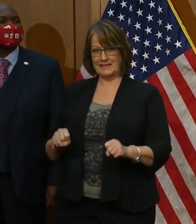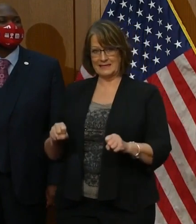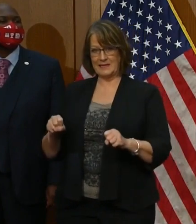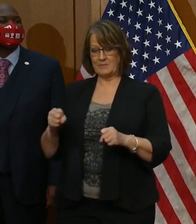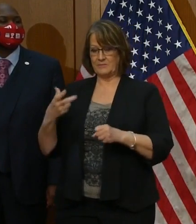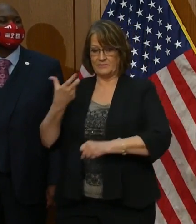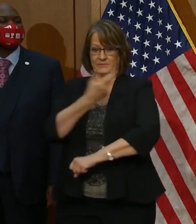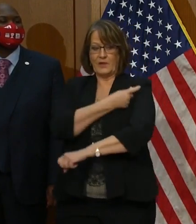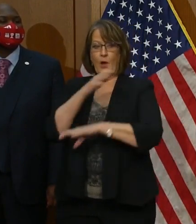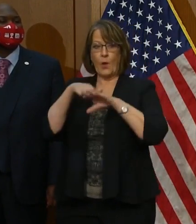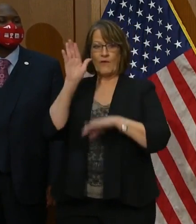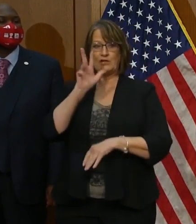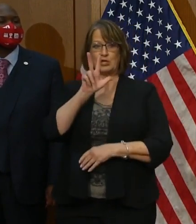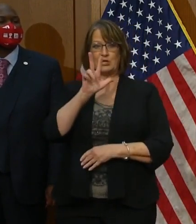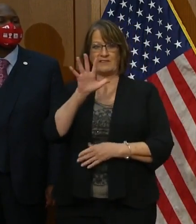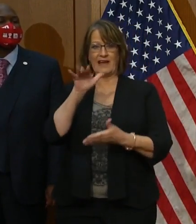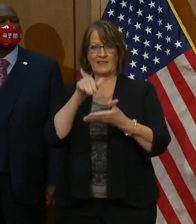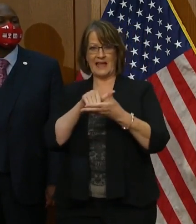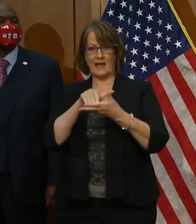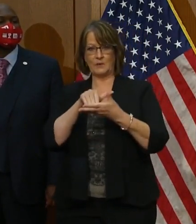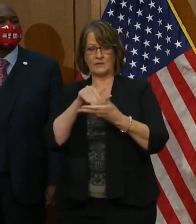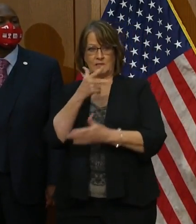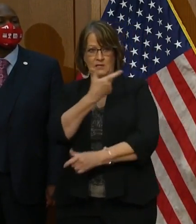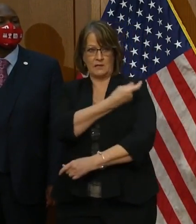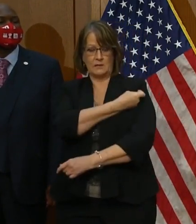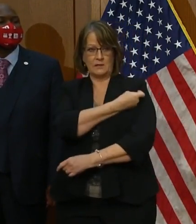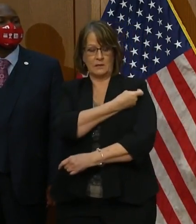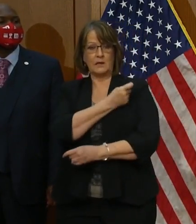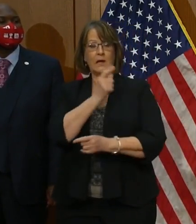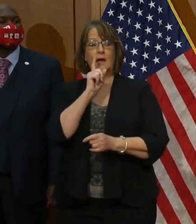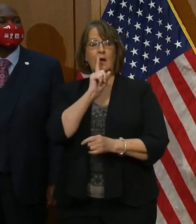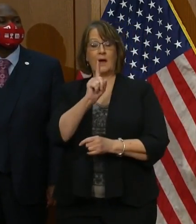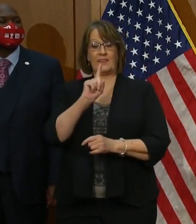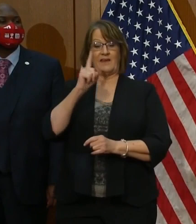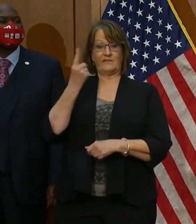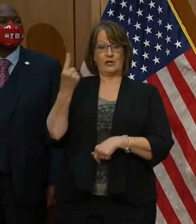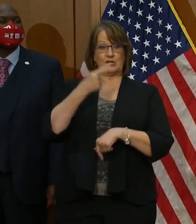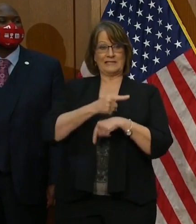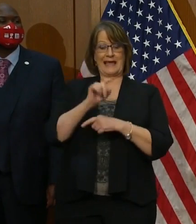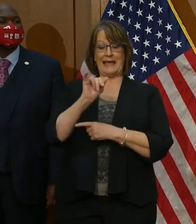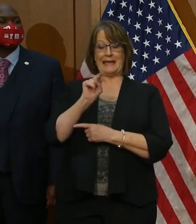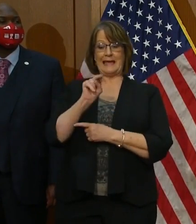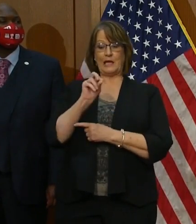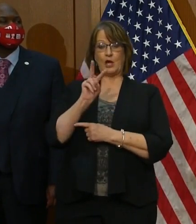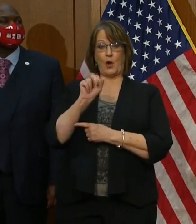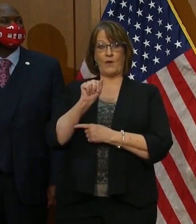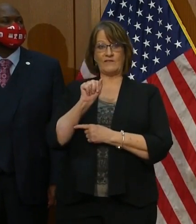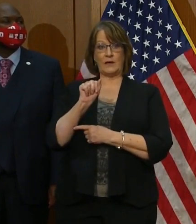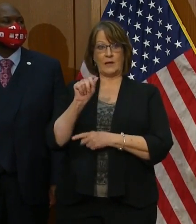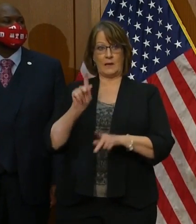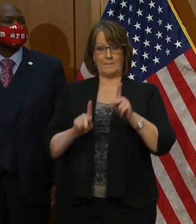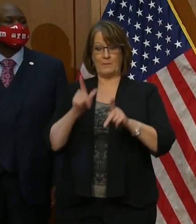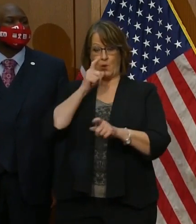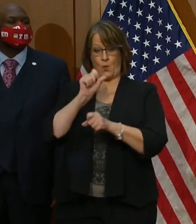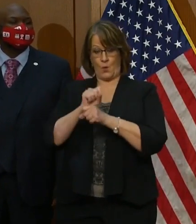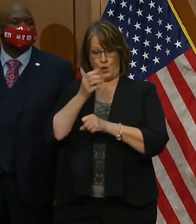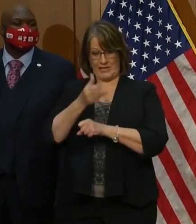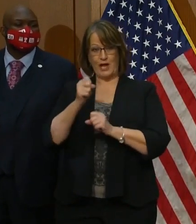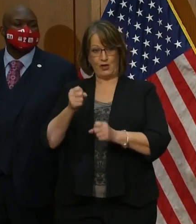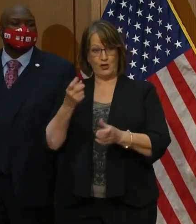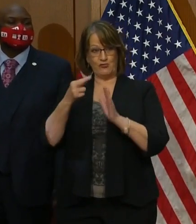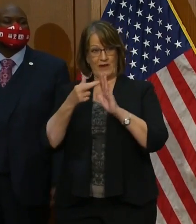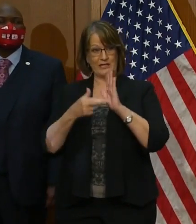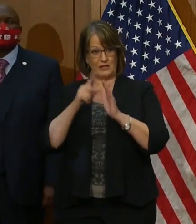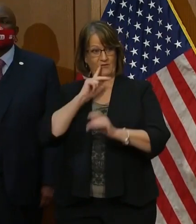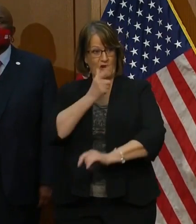,000 doses. In fact, the first day Innova workers could register for vaccination, they had